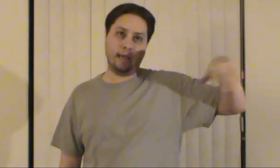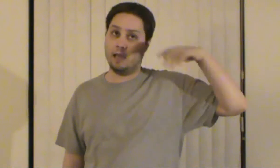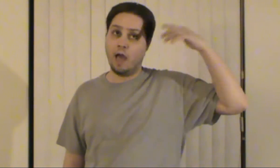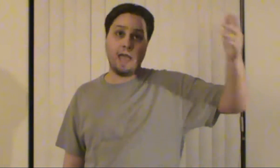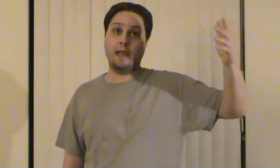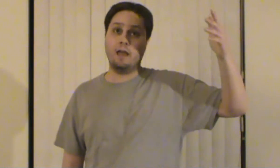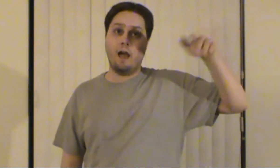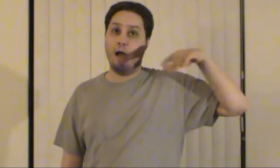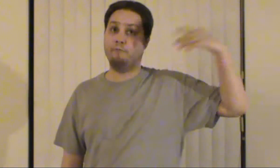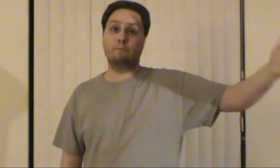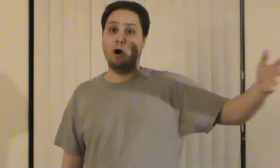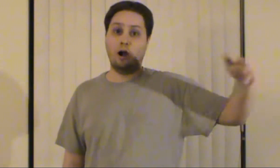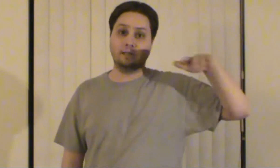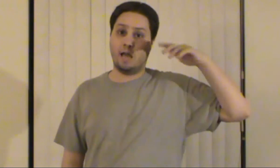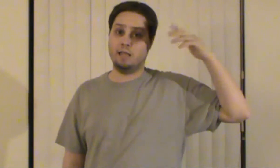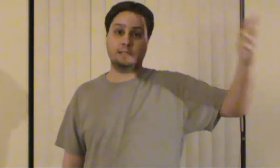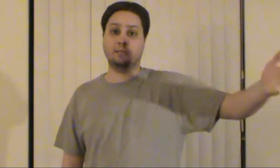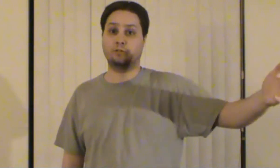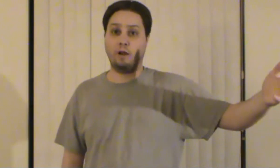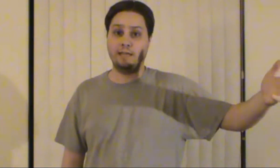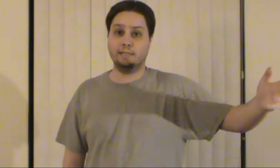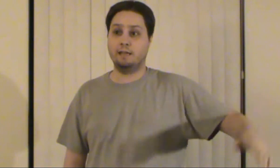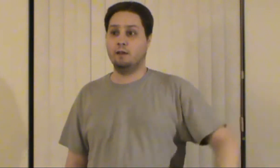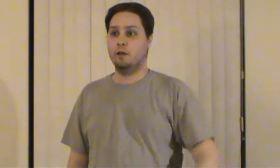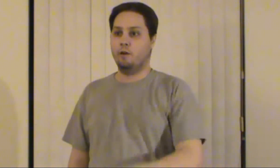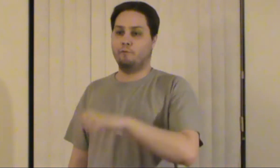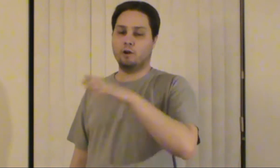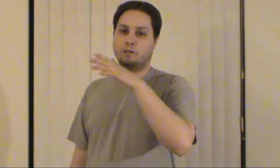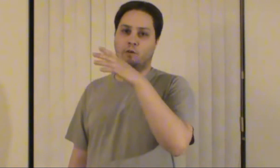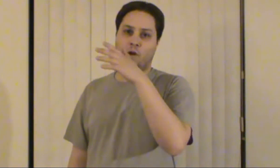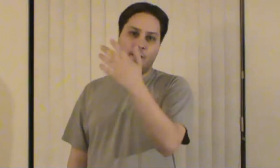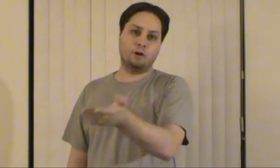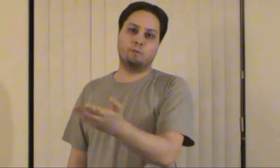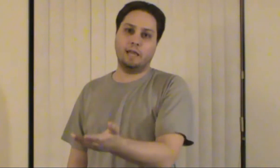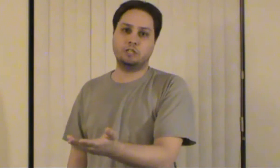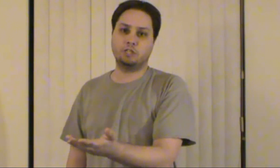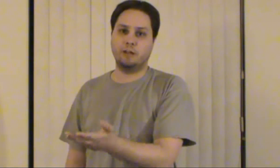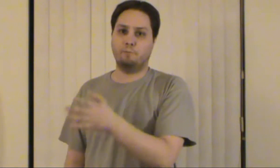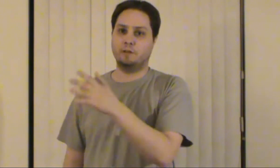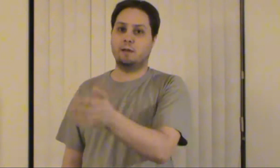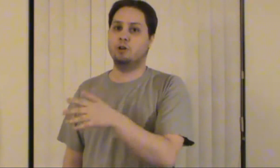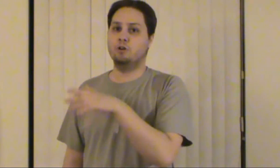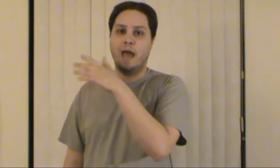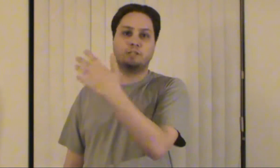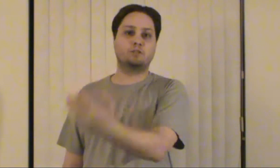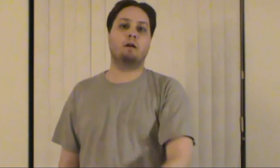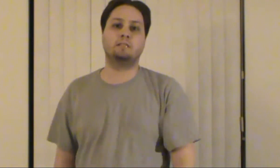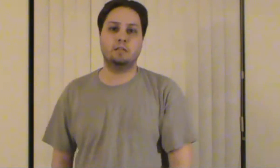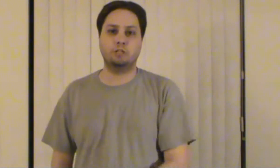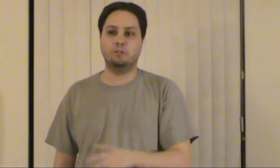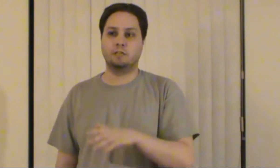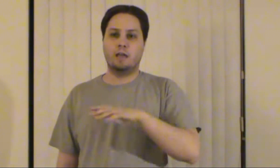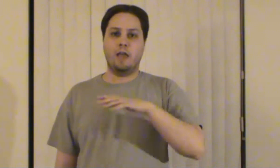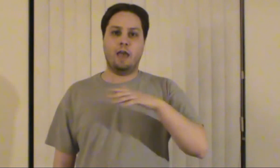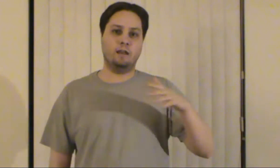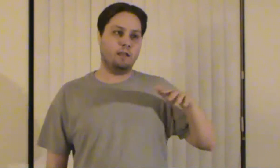like hey I'm from Mars this is crazy first having a relationship with someone who has trust issues and